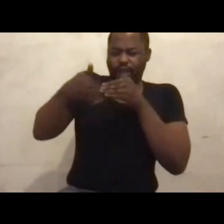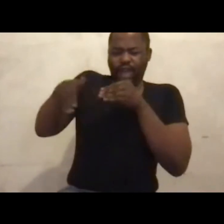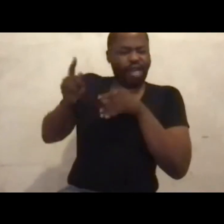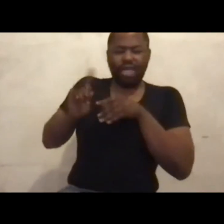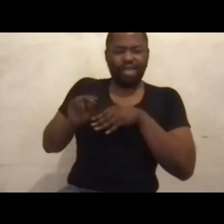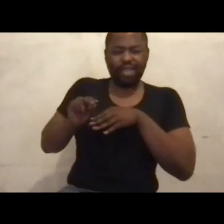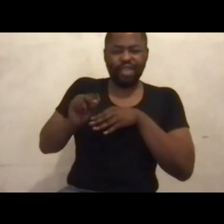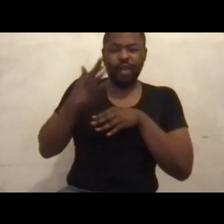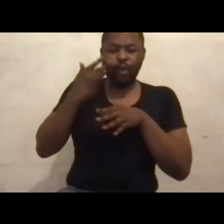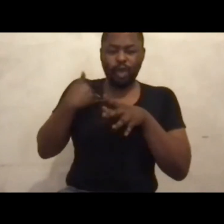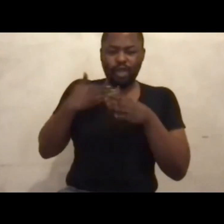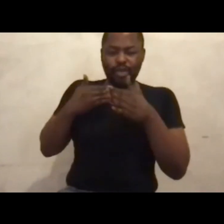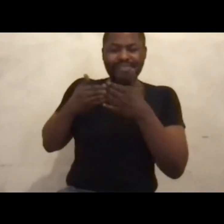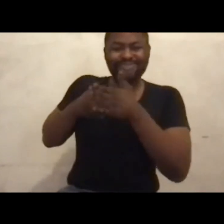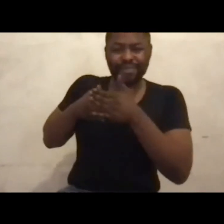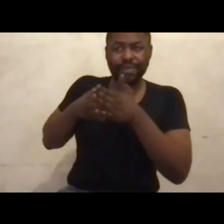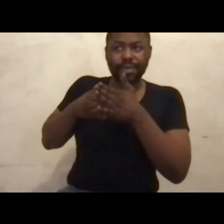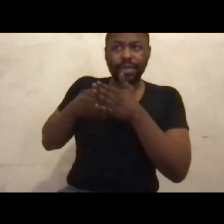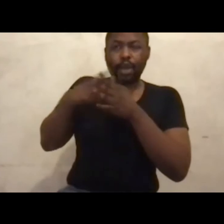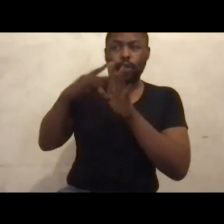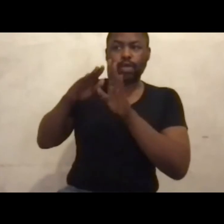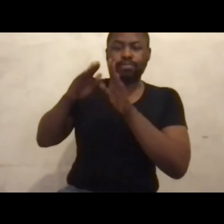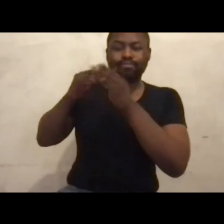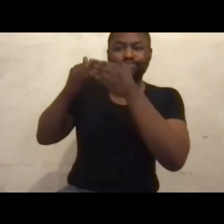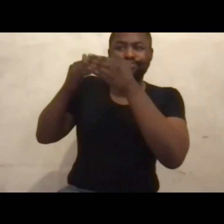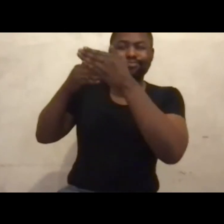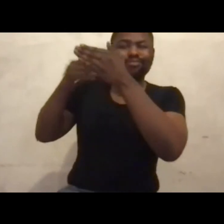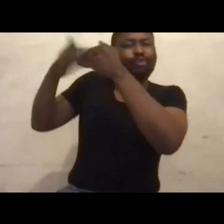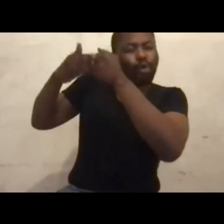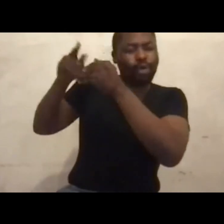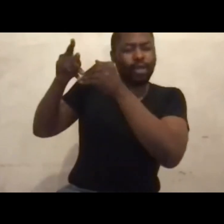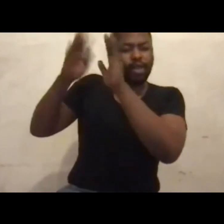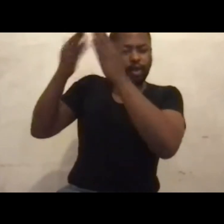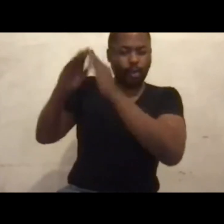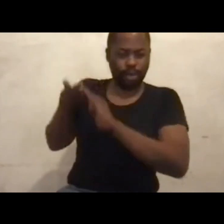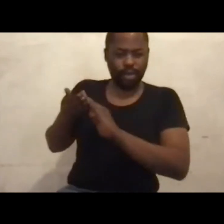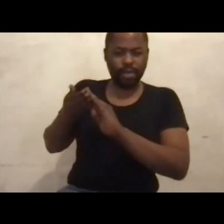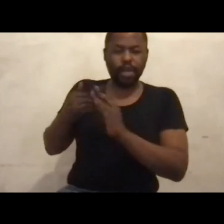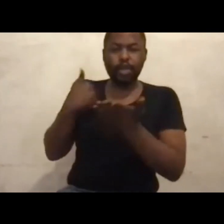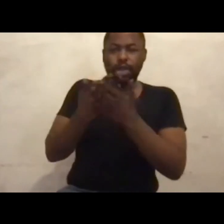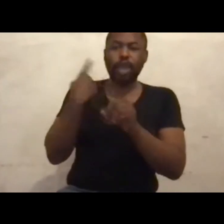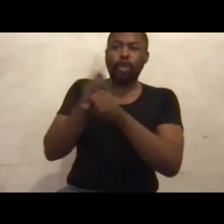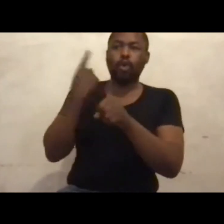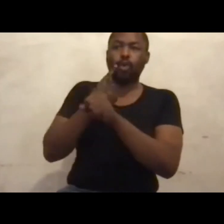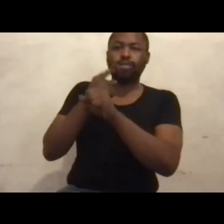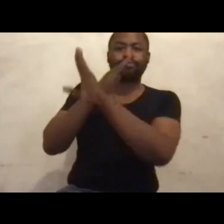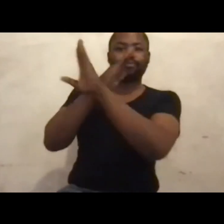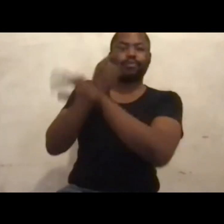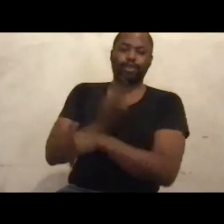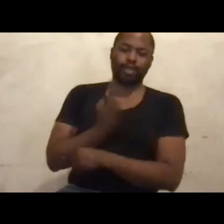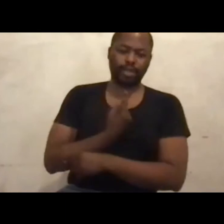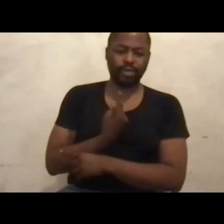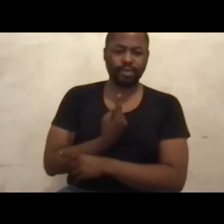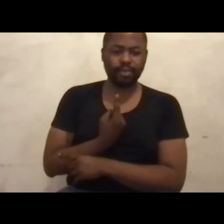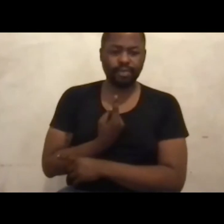face society itself, you are stronger and can always defend yourself. I don't think